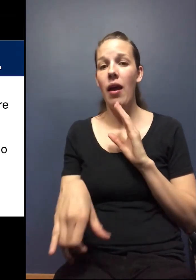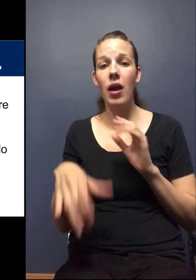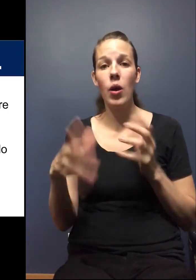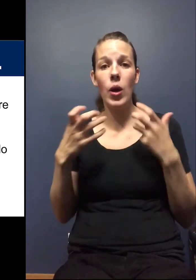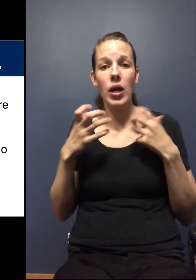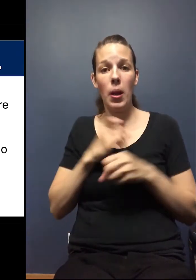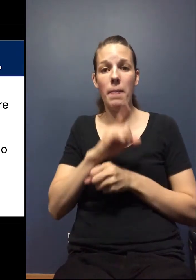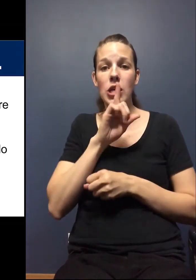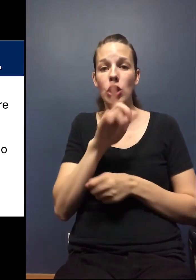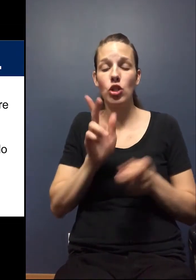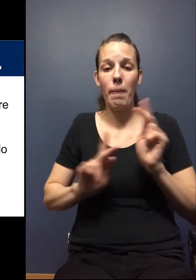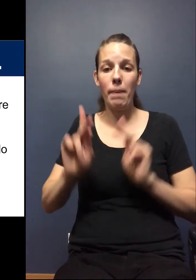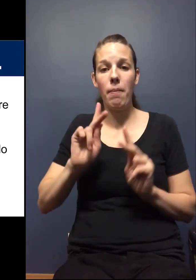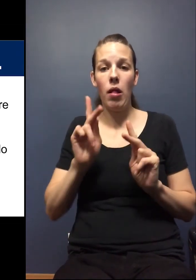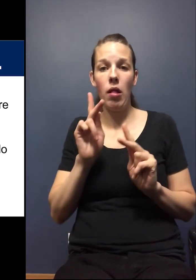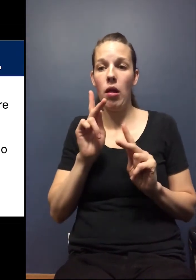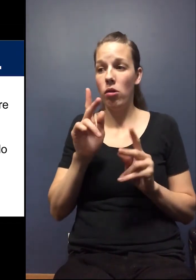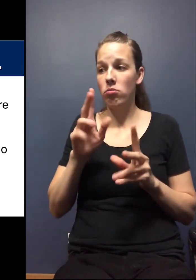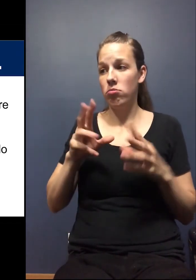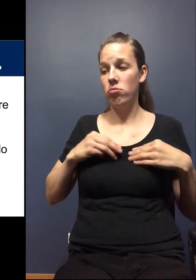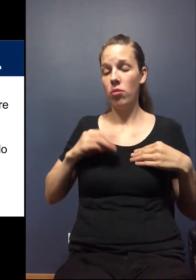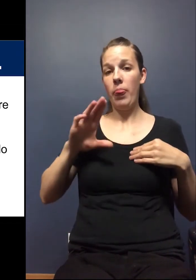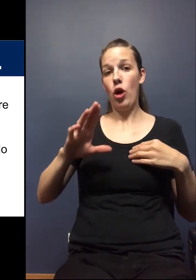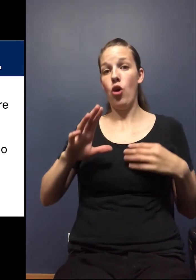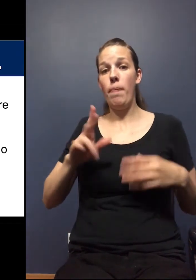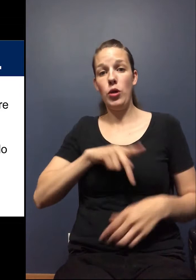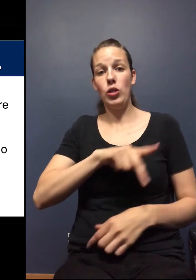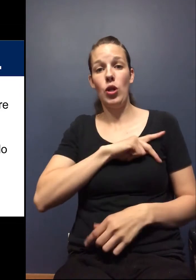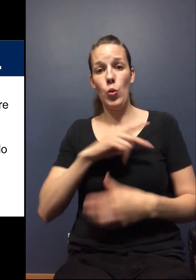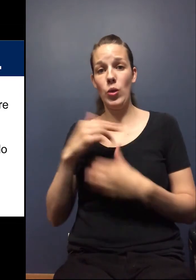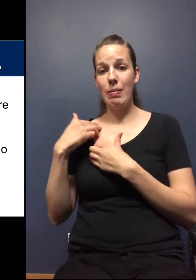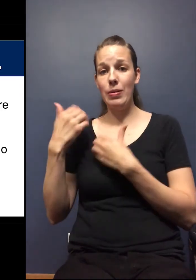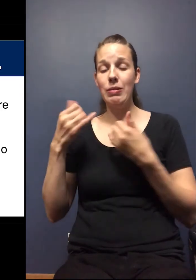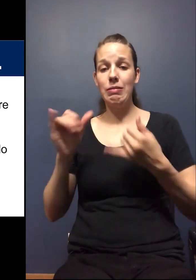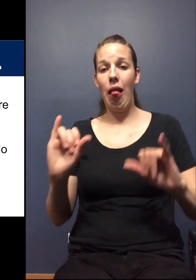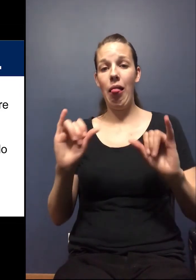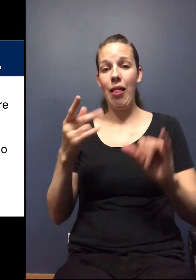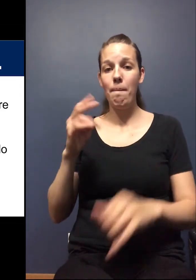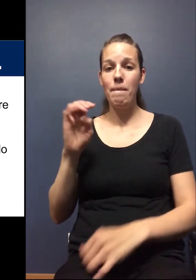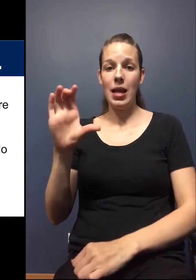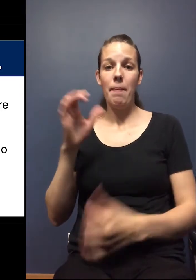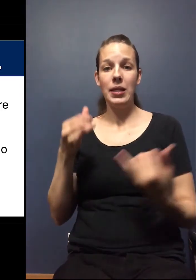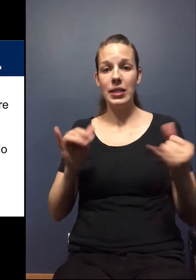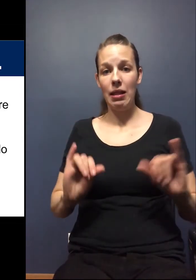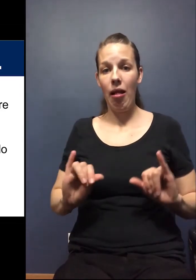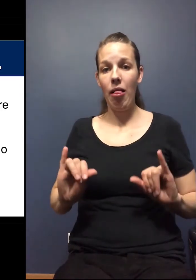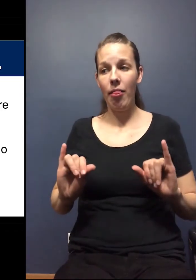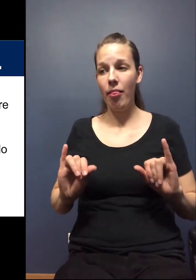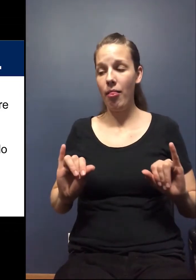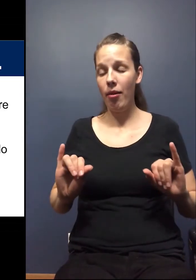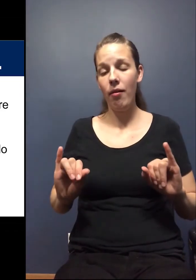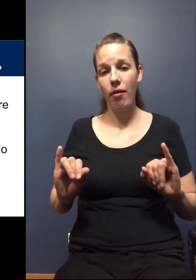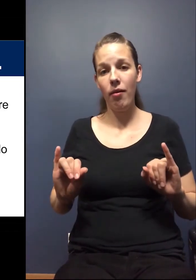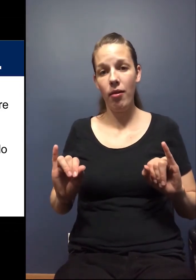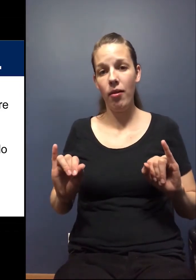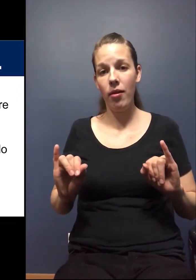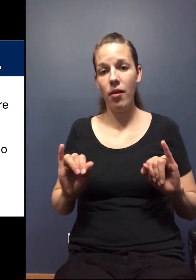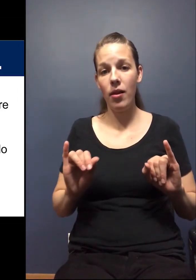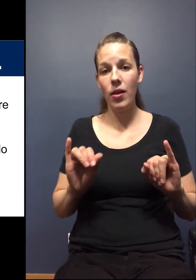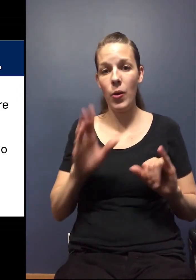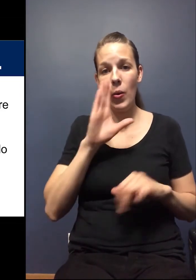want to make sure people are taking their own personal responsibilities that we are still in a pandemic. And this is going to,